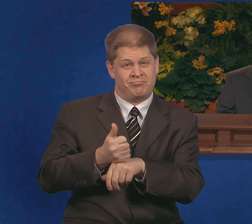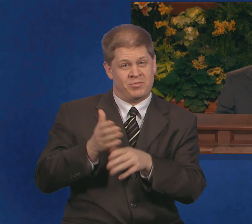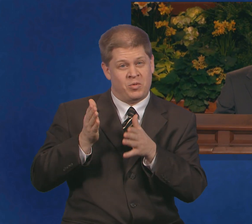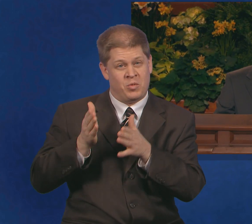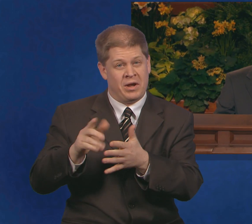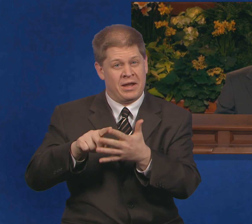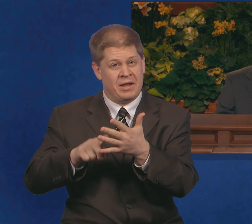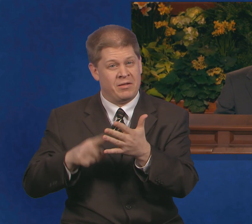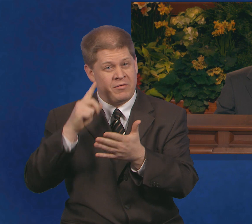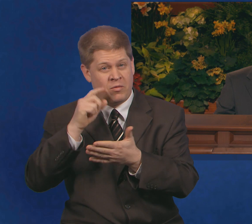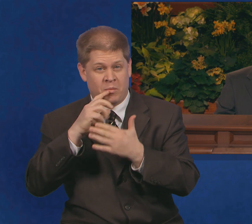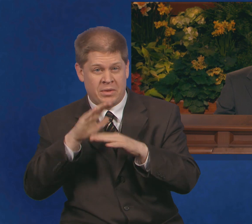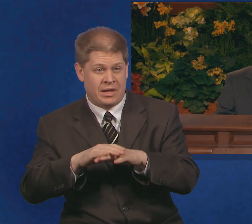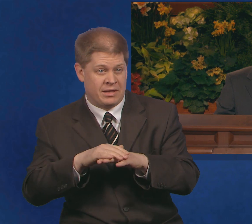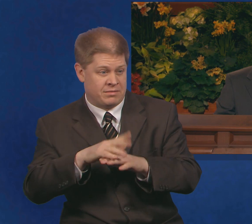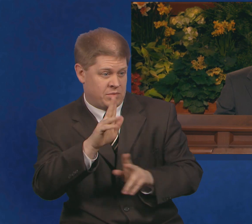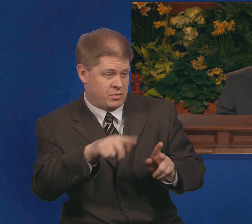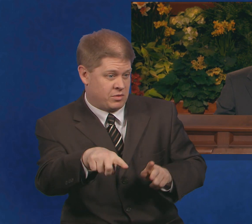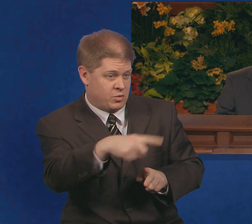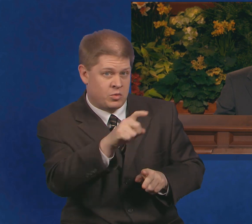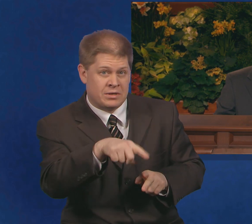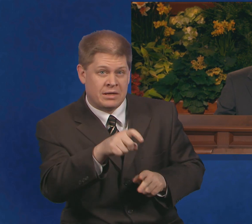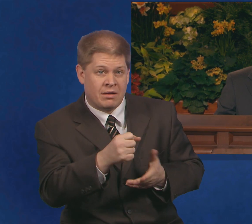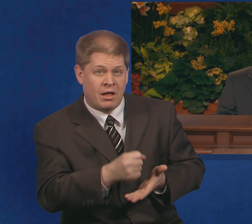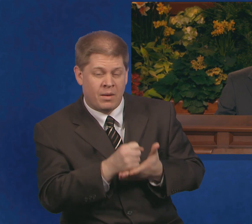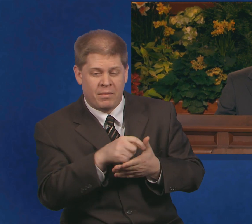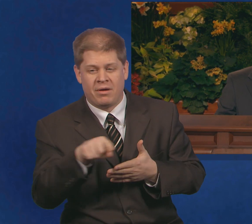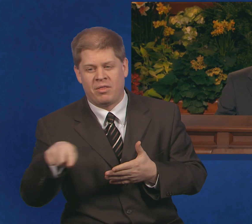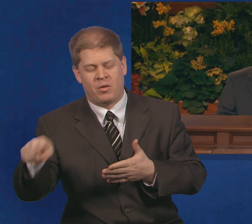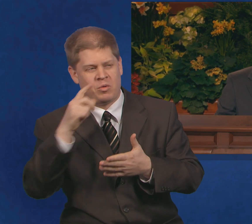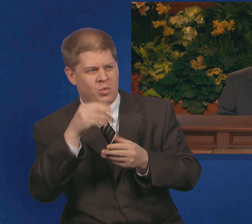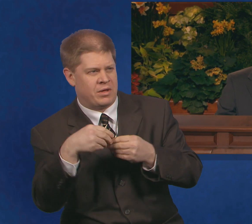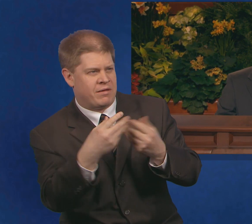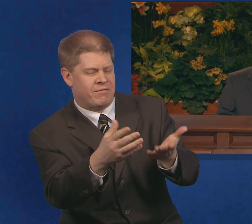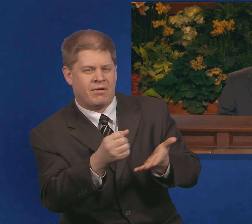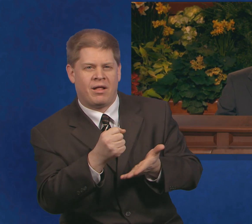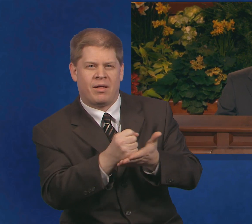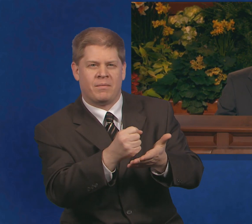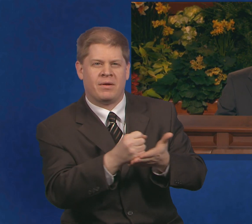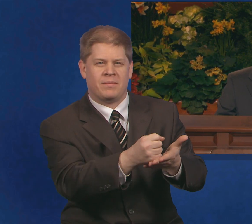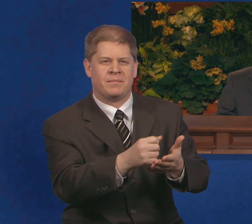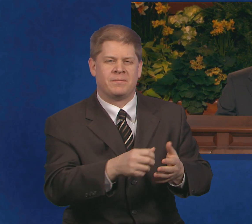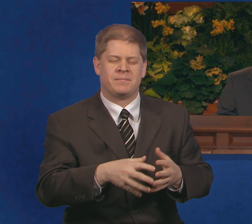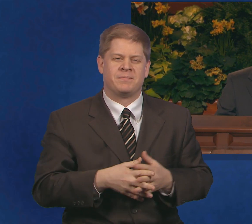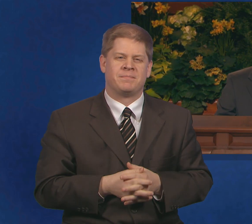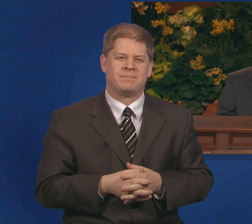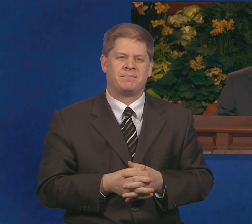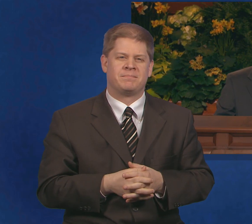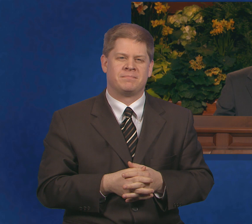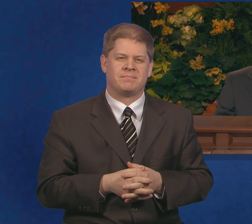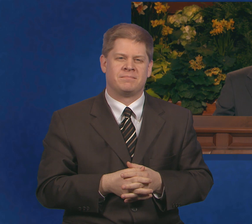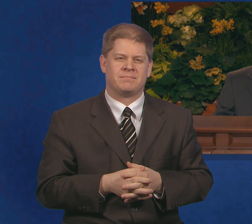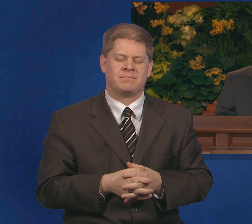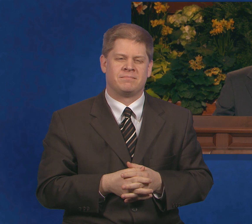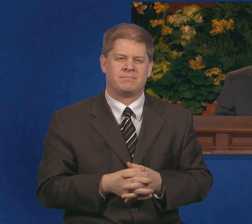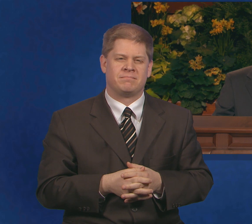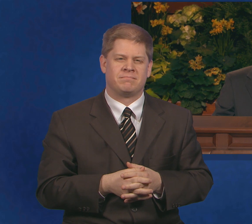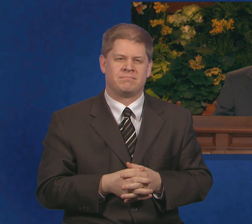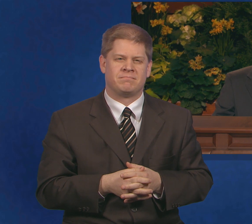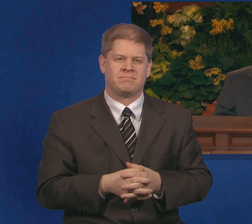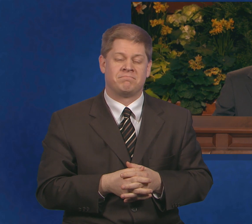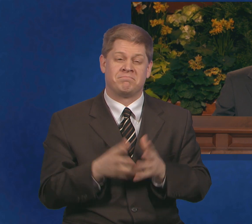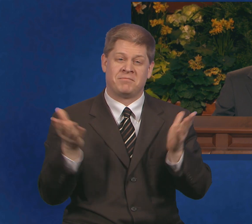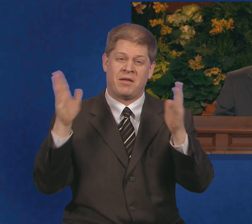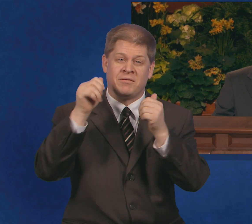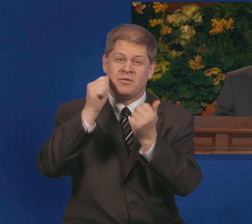both those who need help and those who will give it. Our Heavenly Father hears the